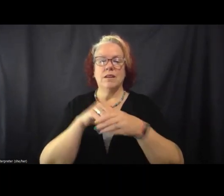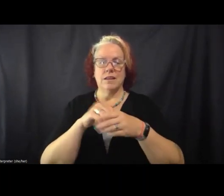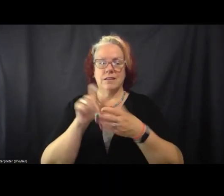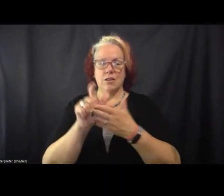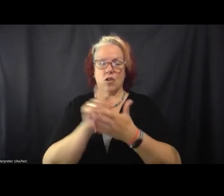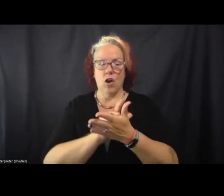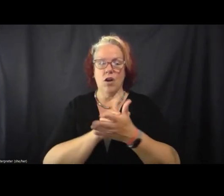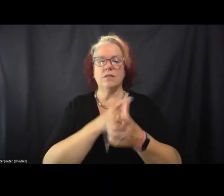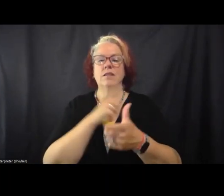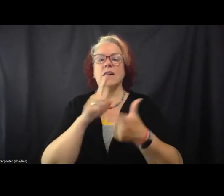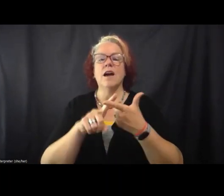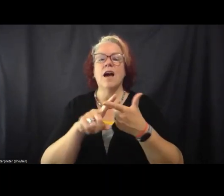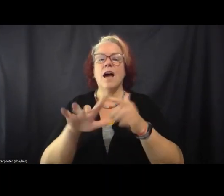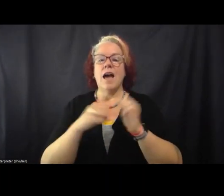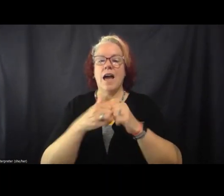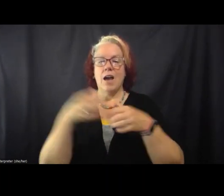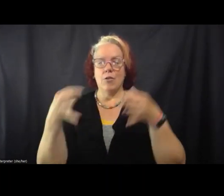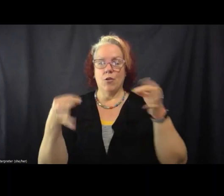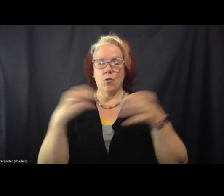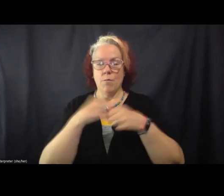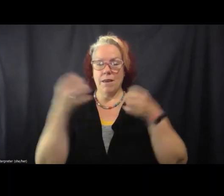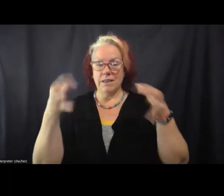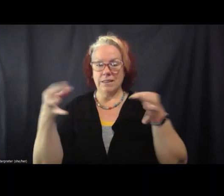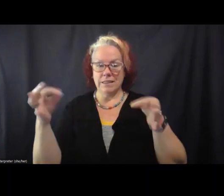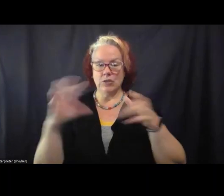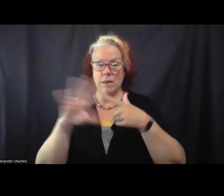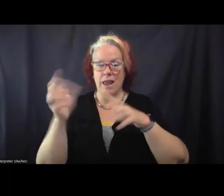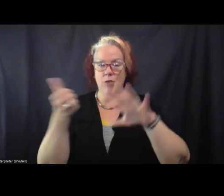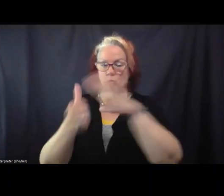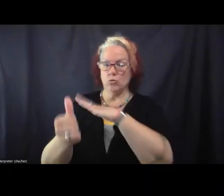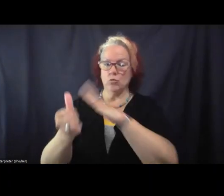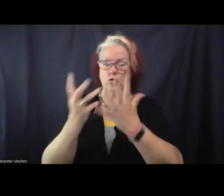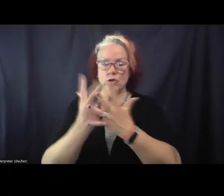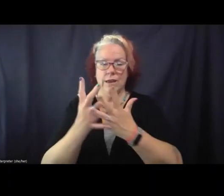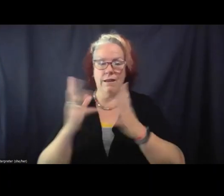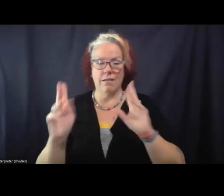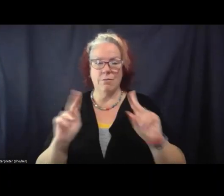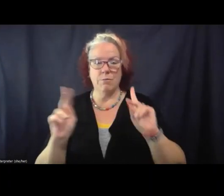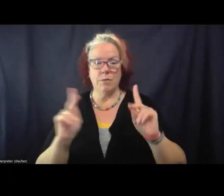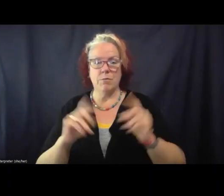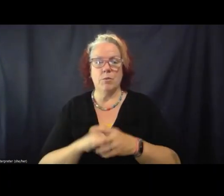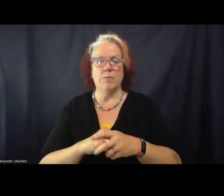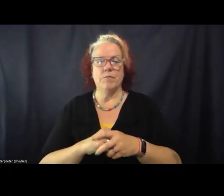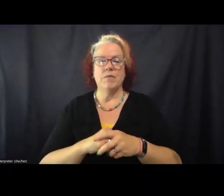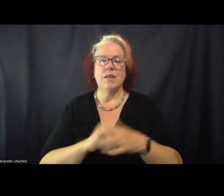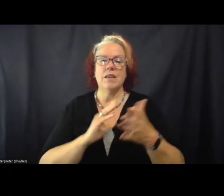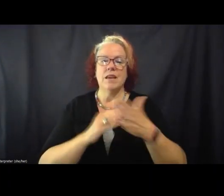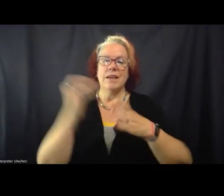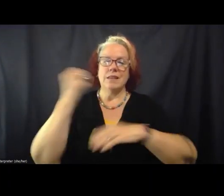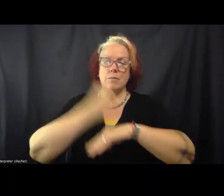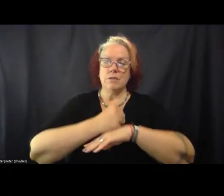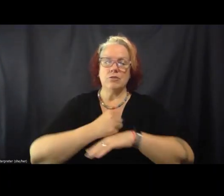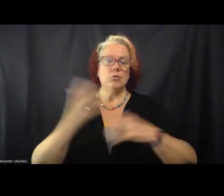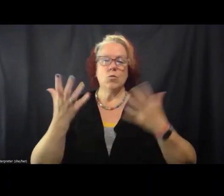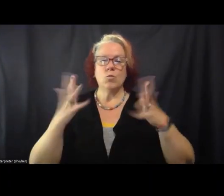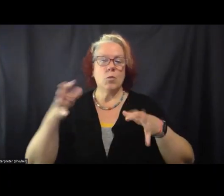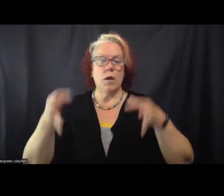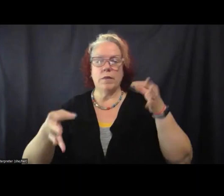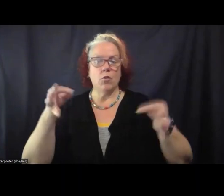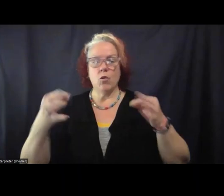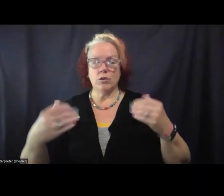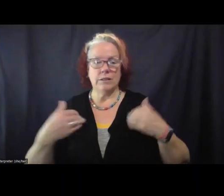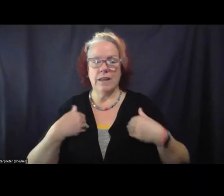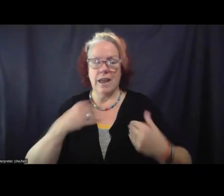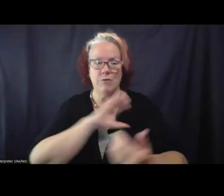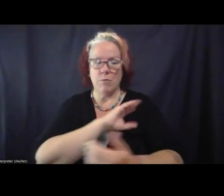people and how the courts make decisions about how jail people. So as abolitionists, we think, well, we don't want the courts to have power to jail people. We don't